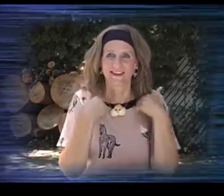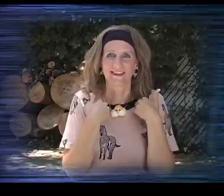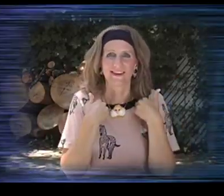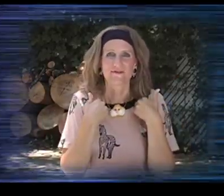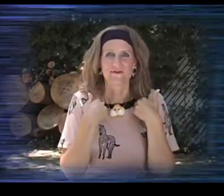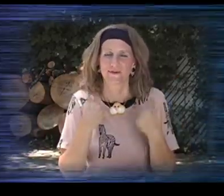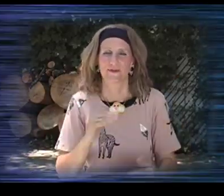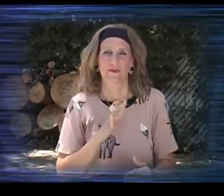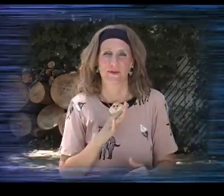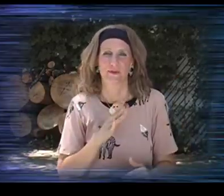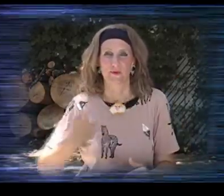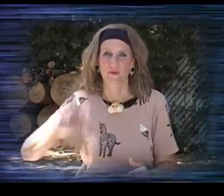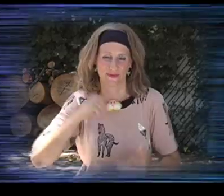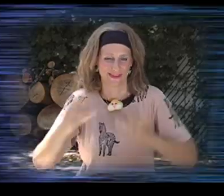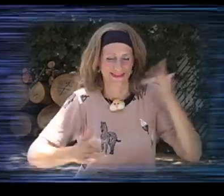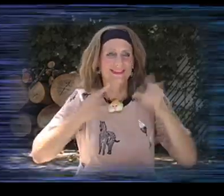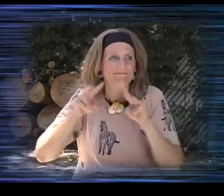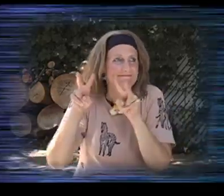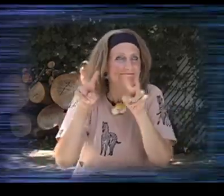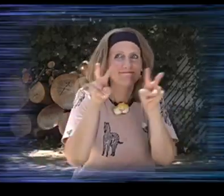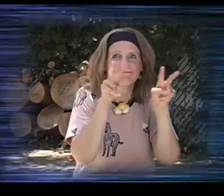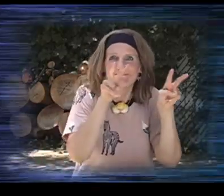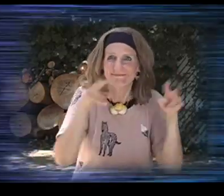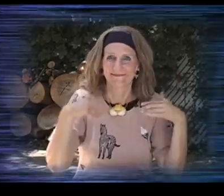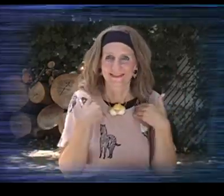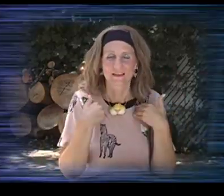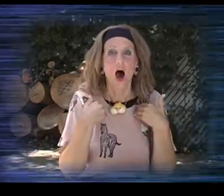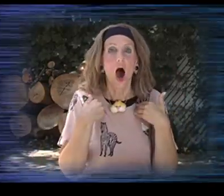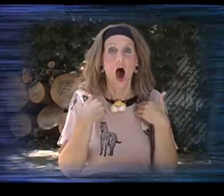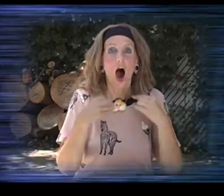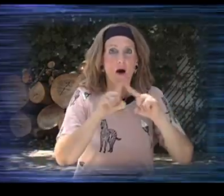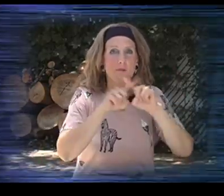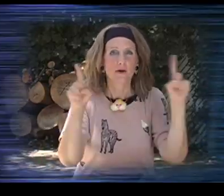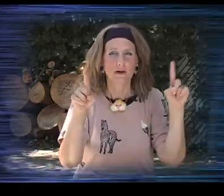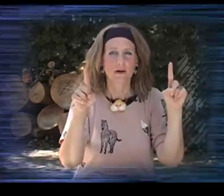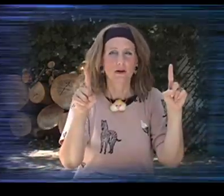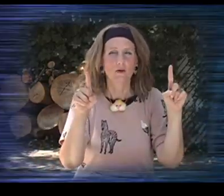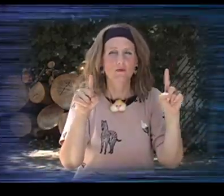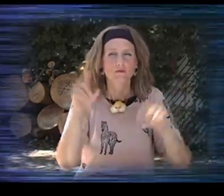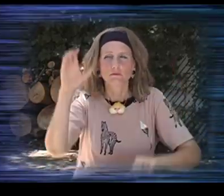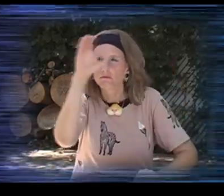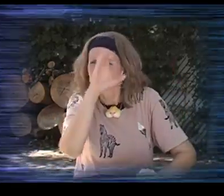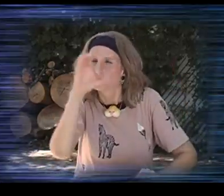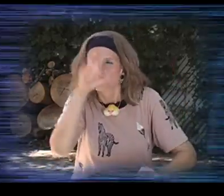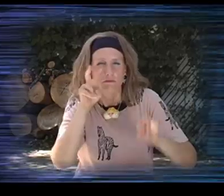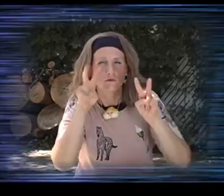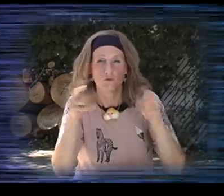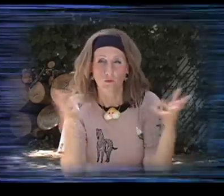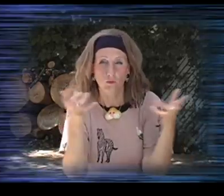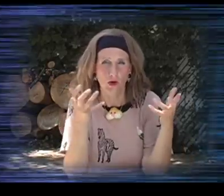look at all the animals. Oh, it was really cool. was really exciting to look at all the animals. But, we were looking and looking and searching.